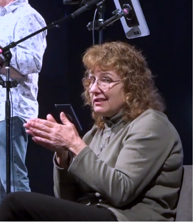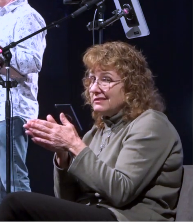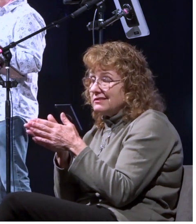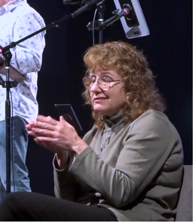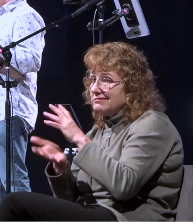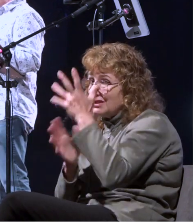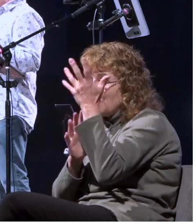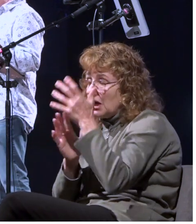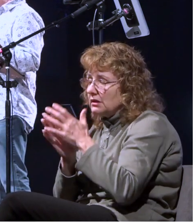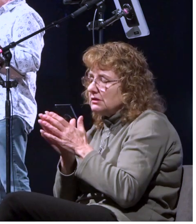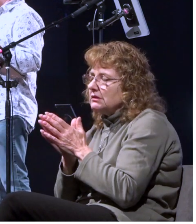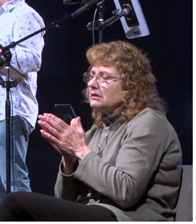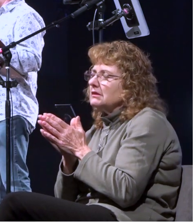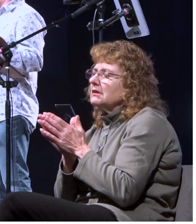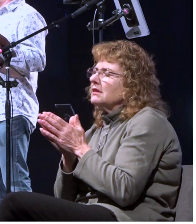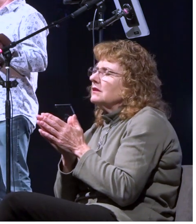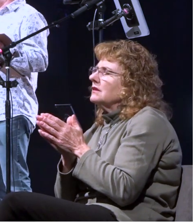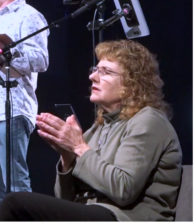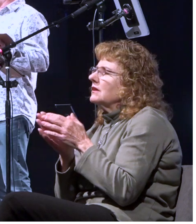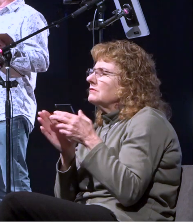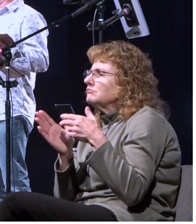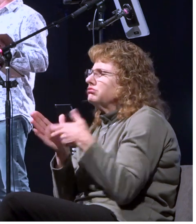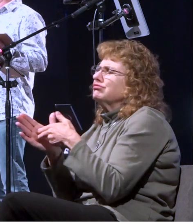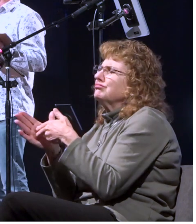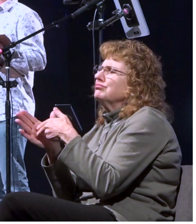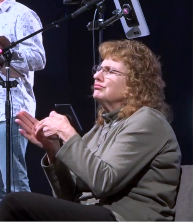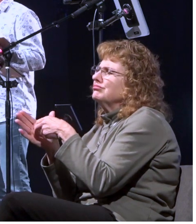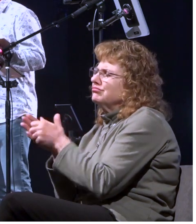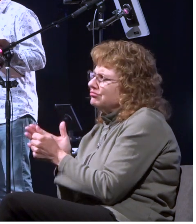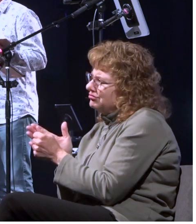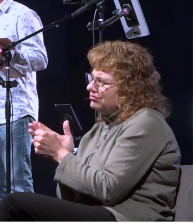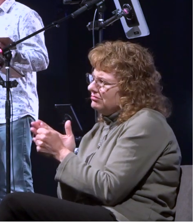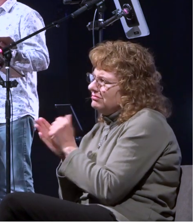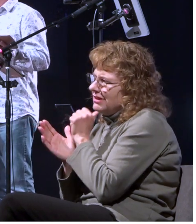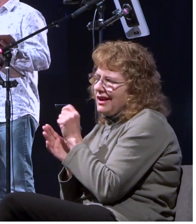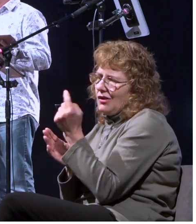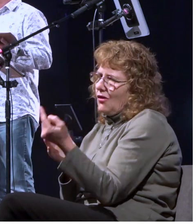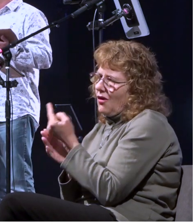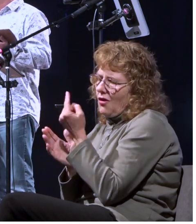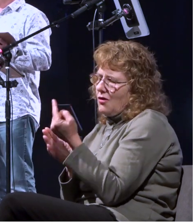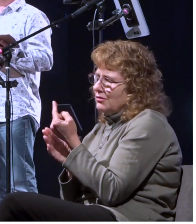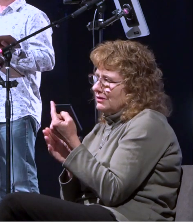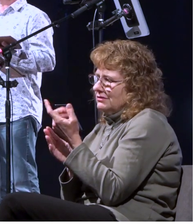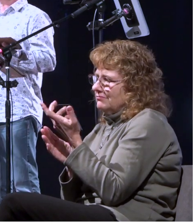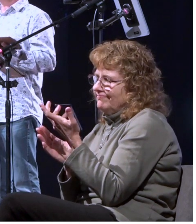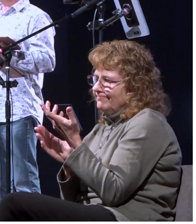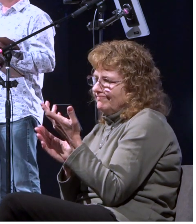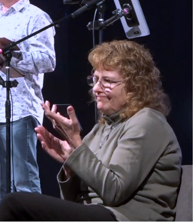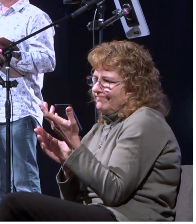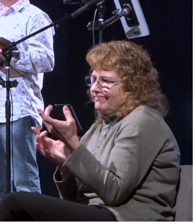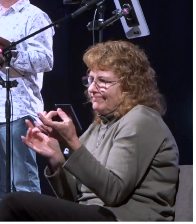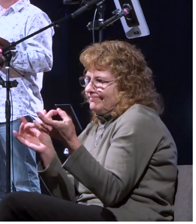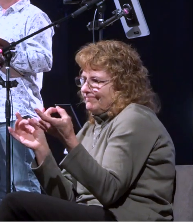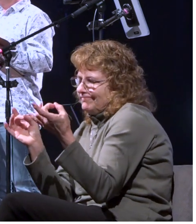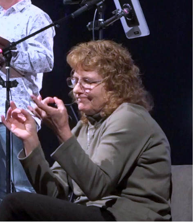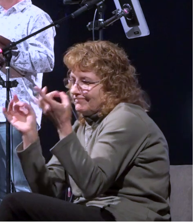aren't all you know literally shipwrecks and you might be here even today and you're thinking